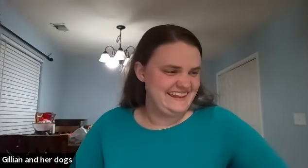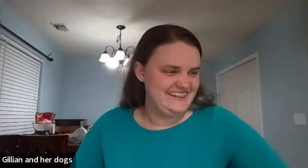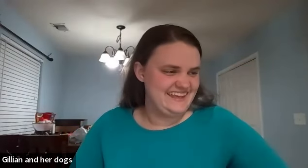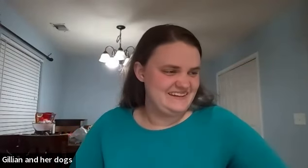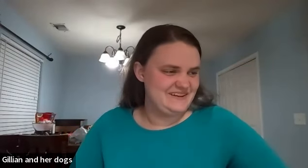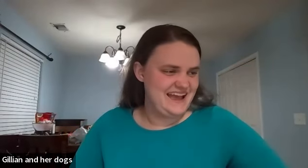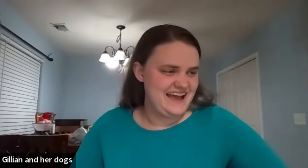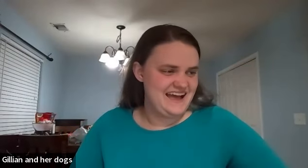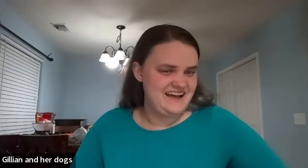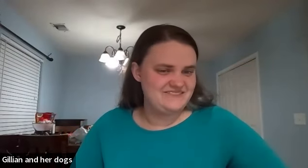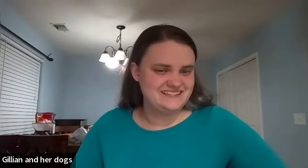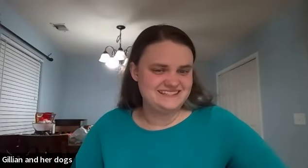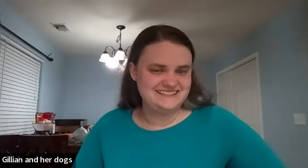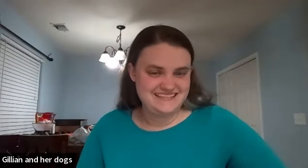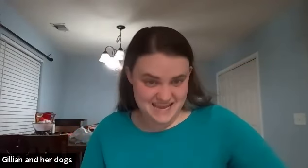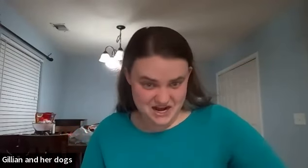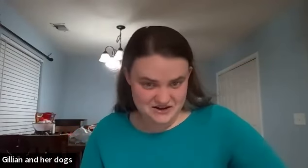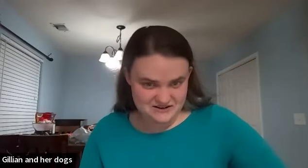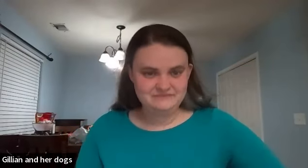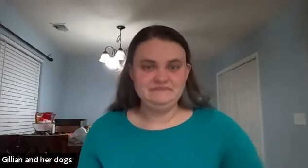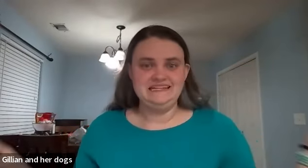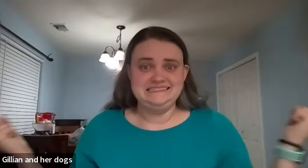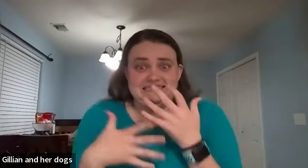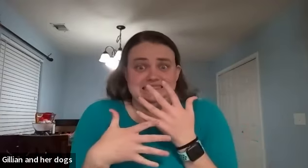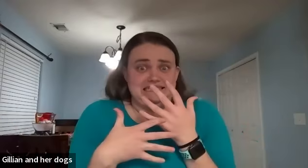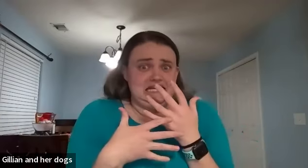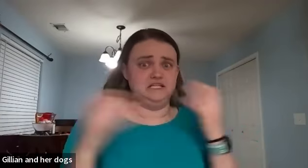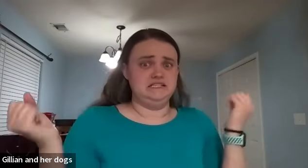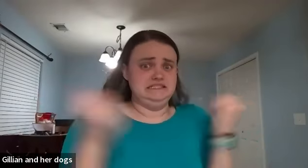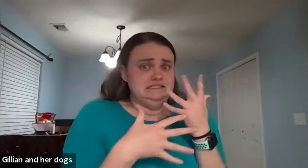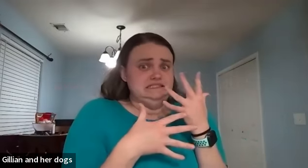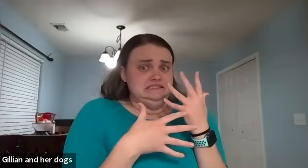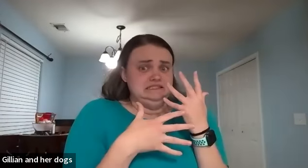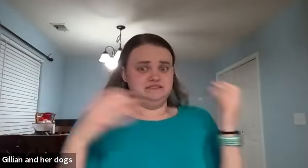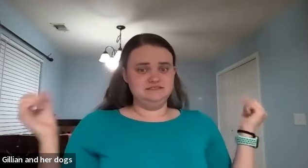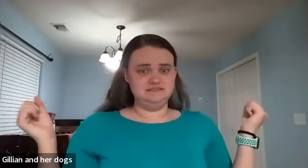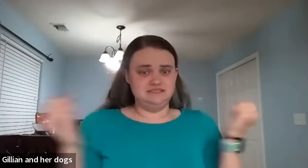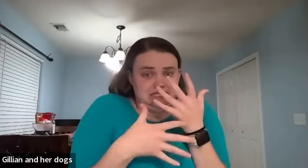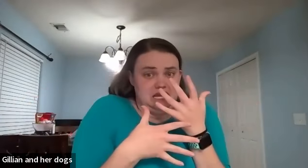then we have scared scared scared